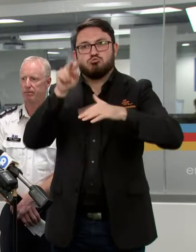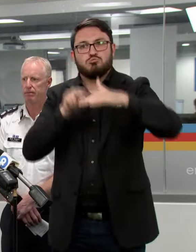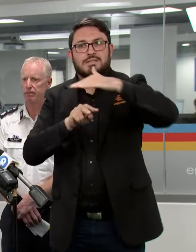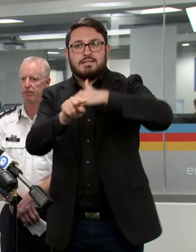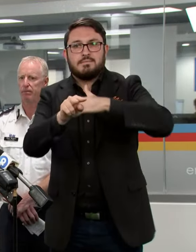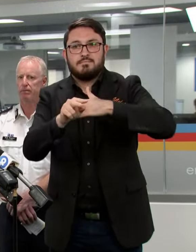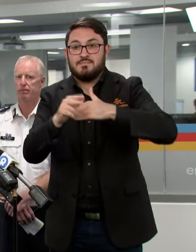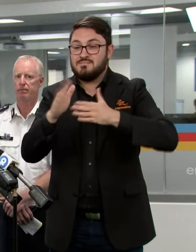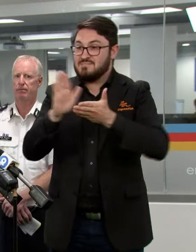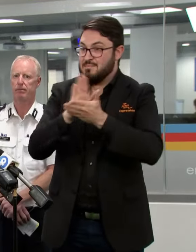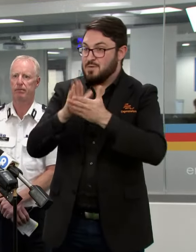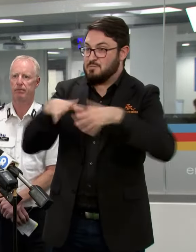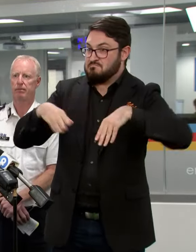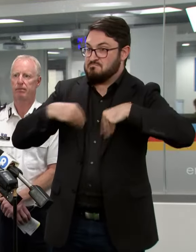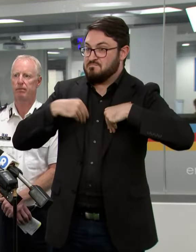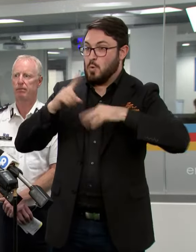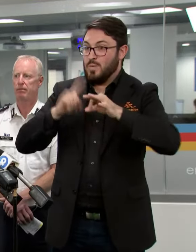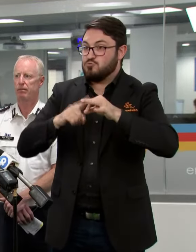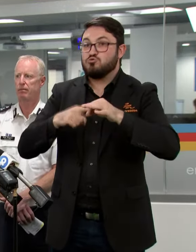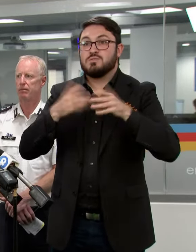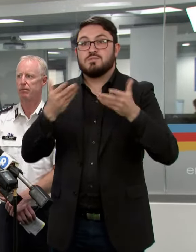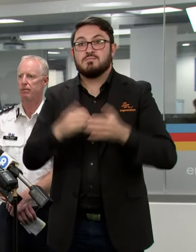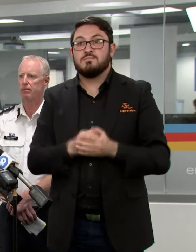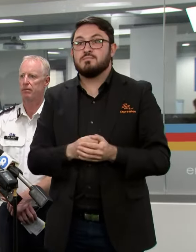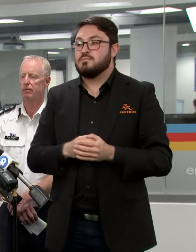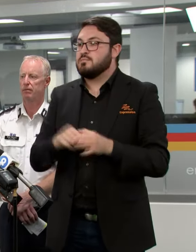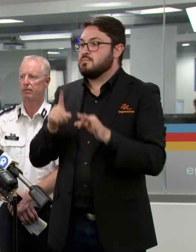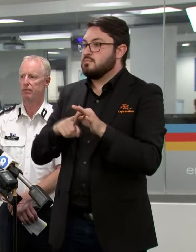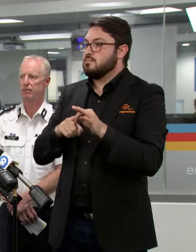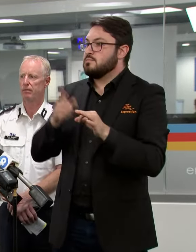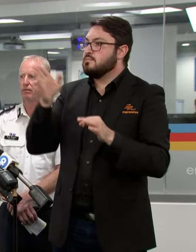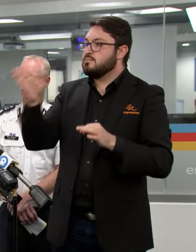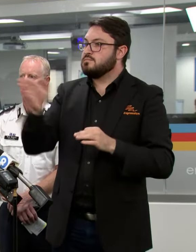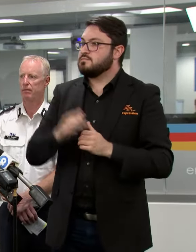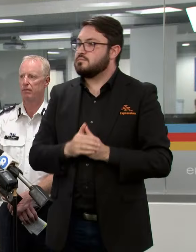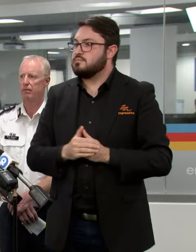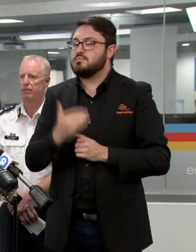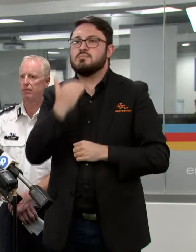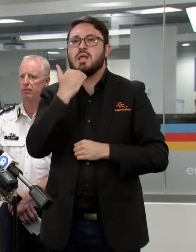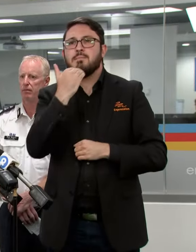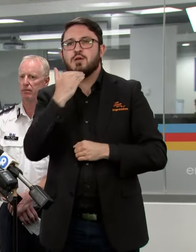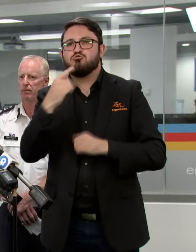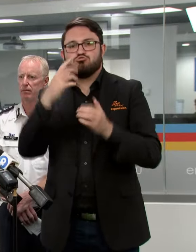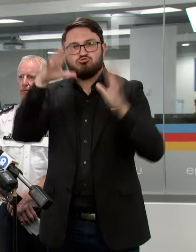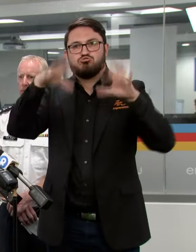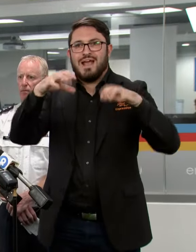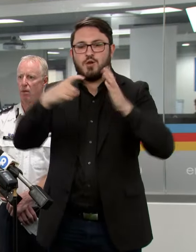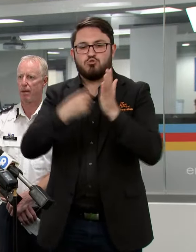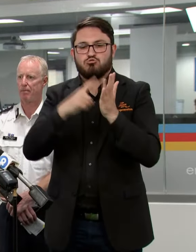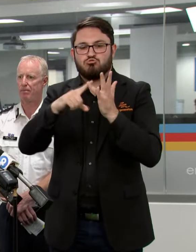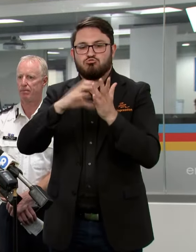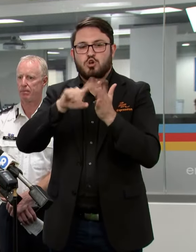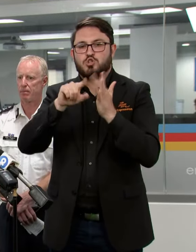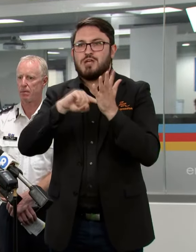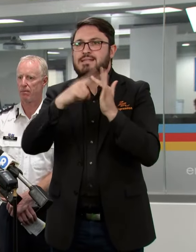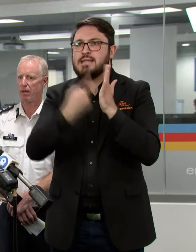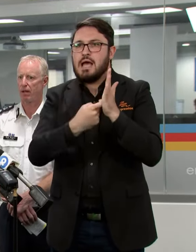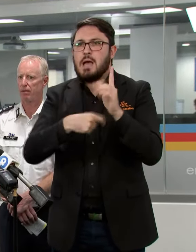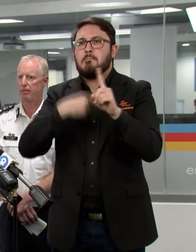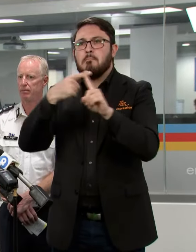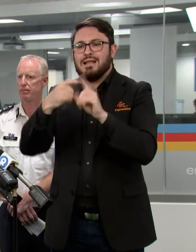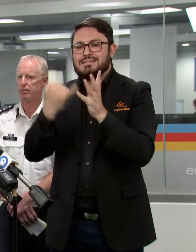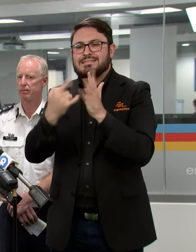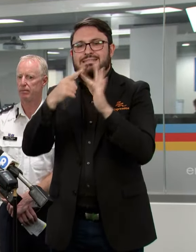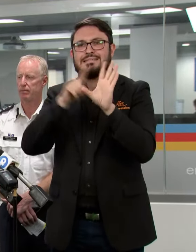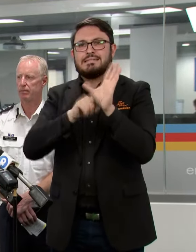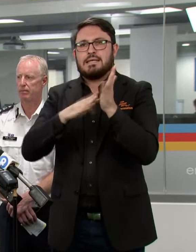Happy to take any questions. How much rain, you mentioned before, how much rain has Rochester seen and Seymour in particular?